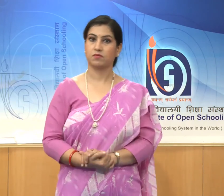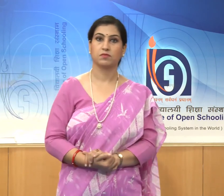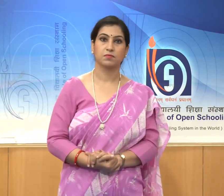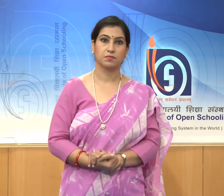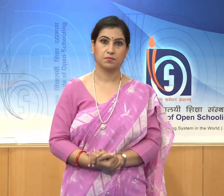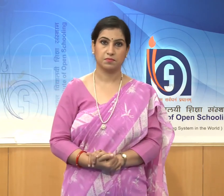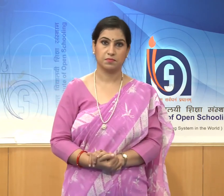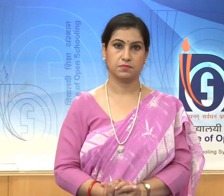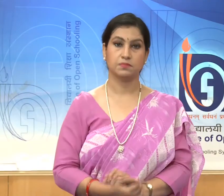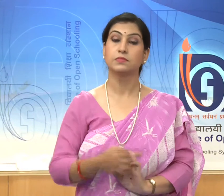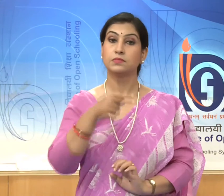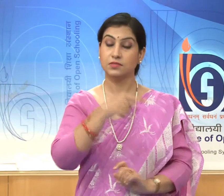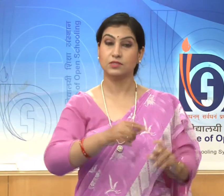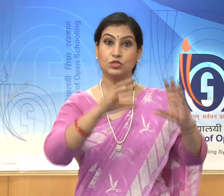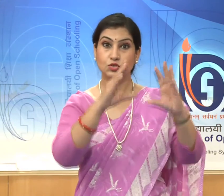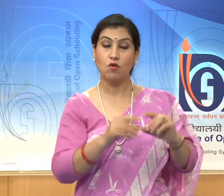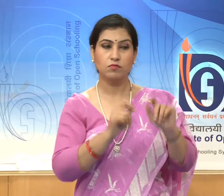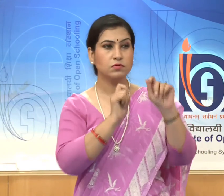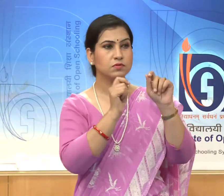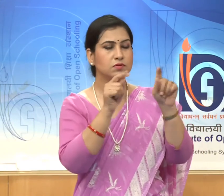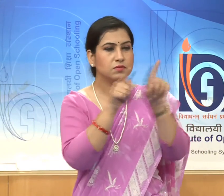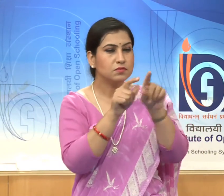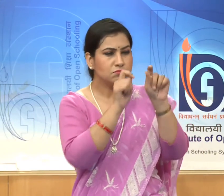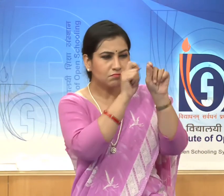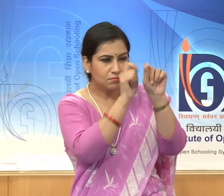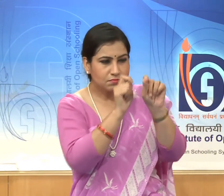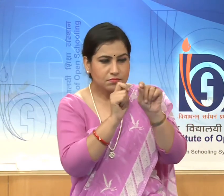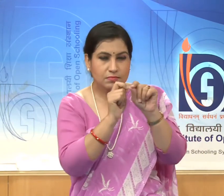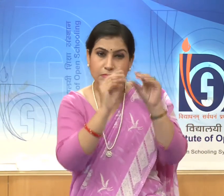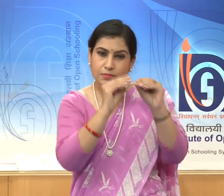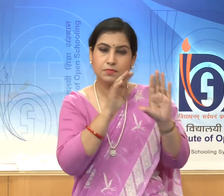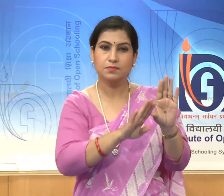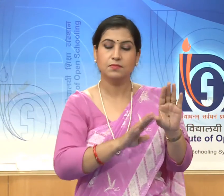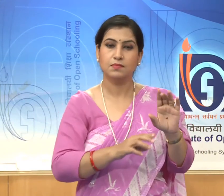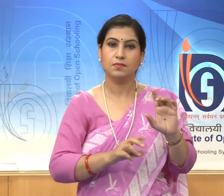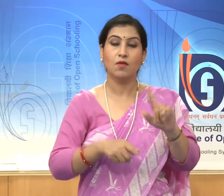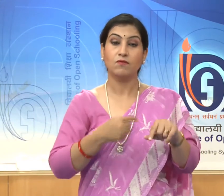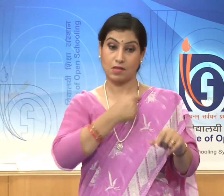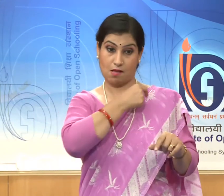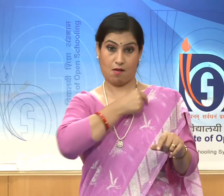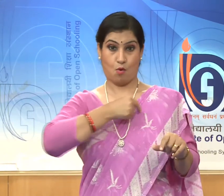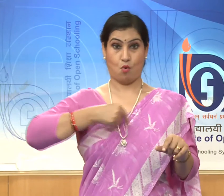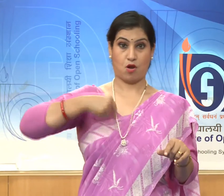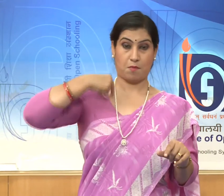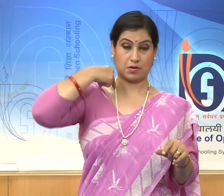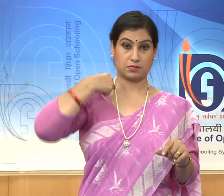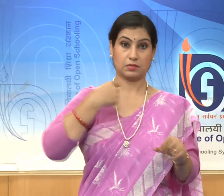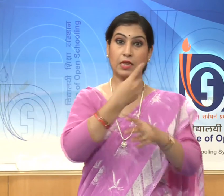The soft curving of the ornaments in